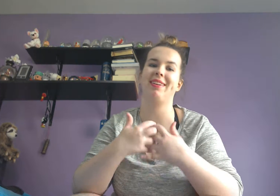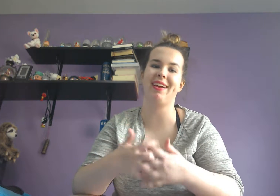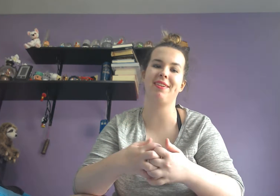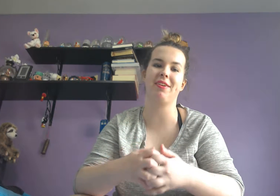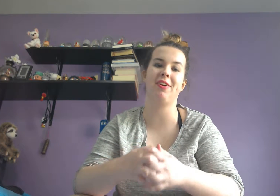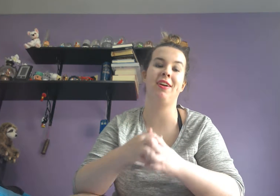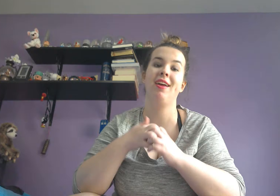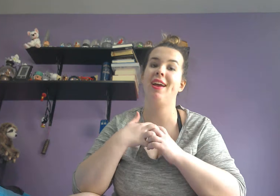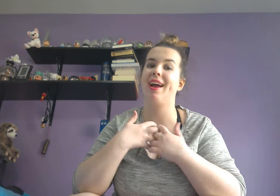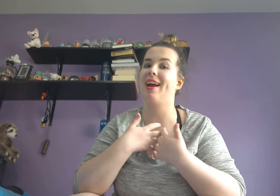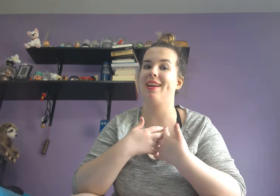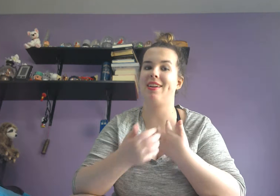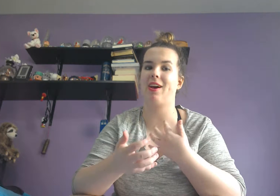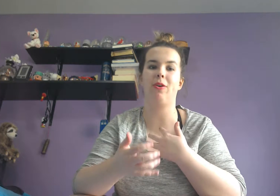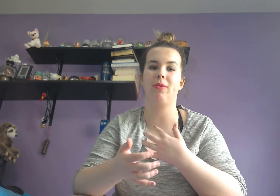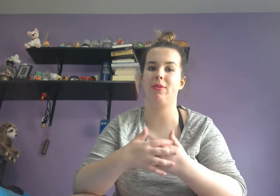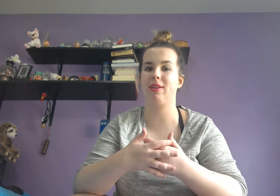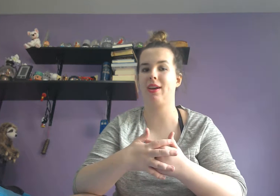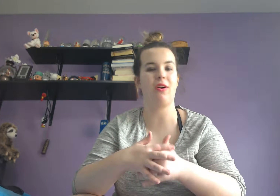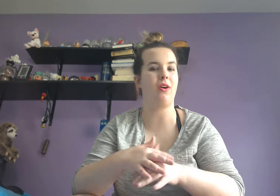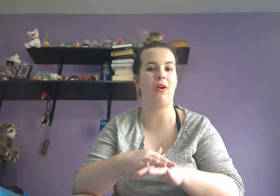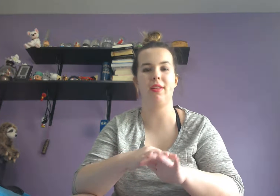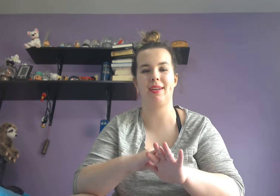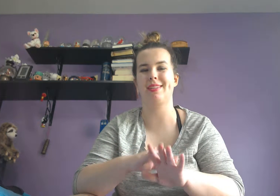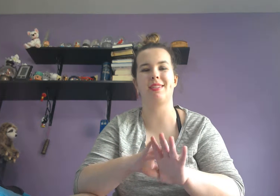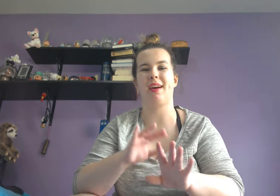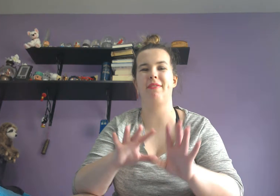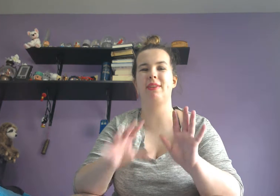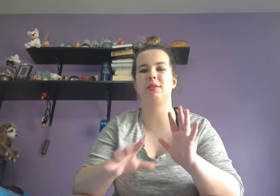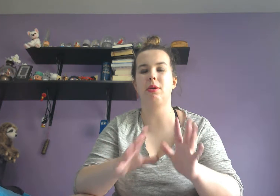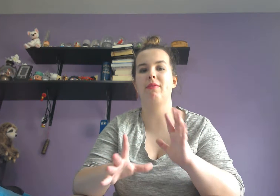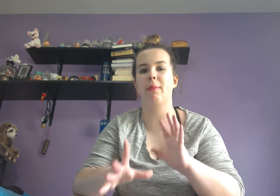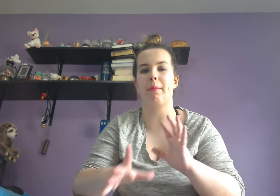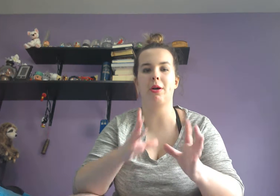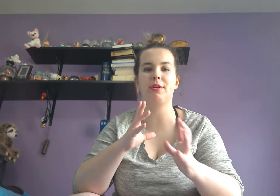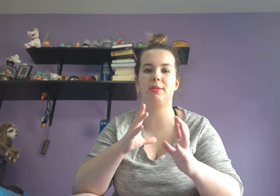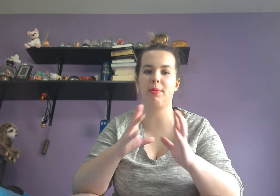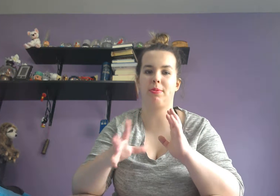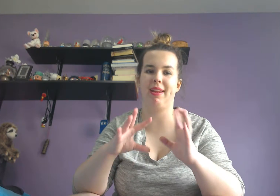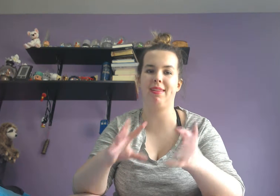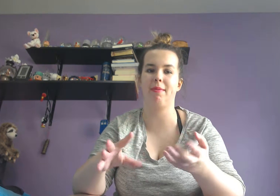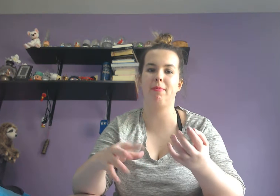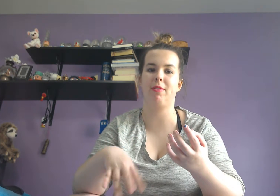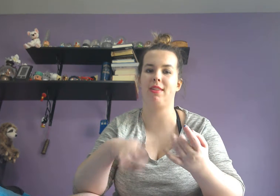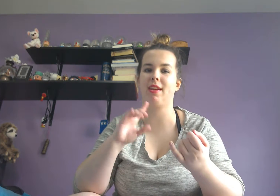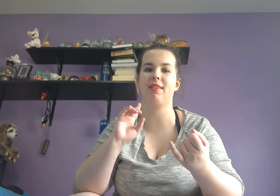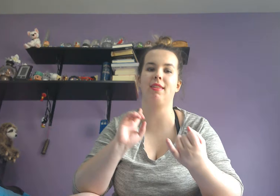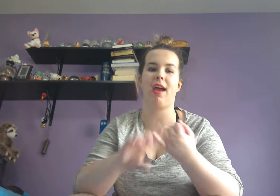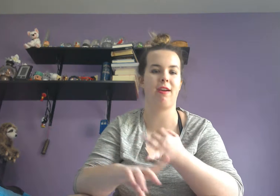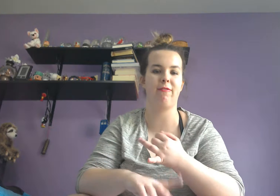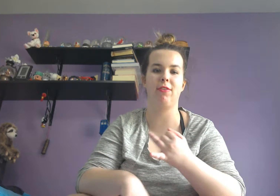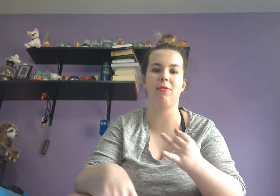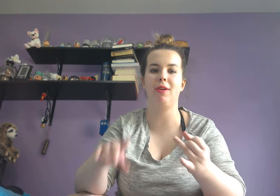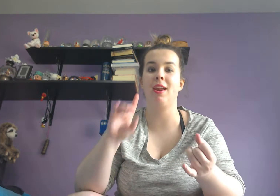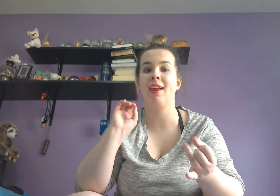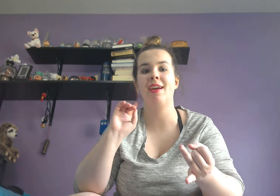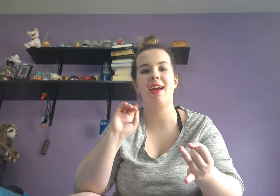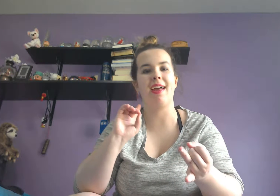together and how, like, all, like, this conflict sort of emerged between them with, like, the lack of food and,